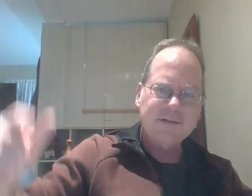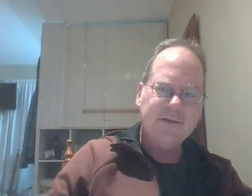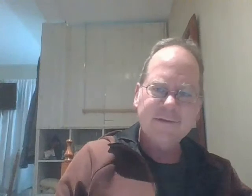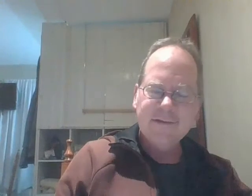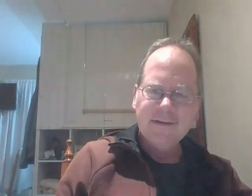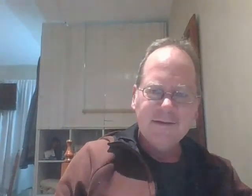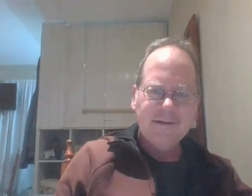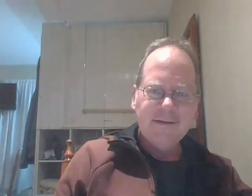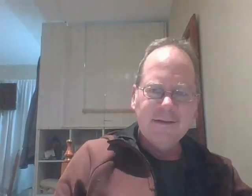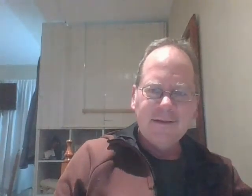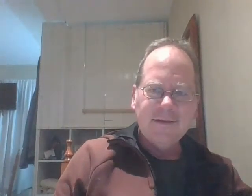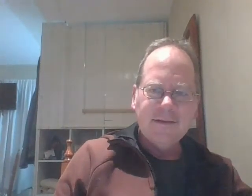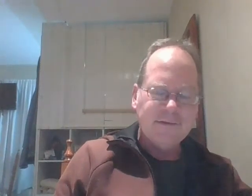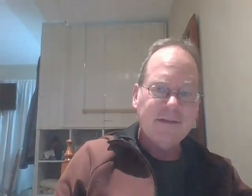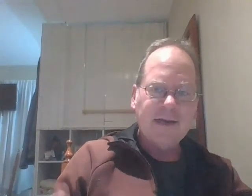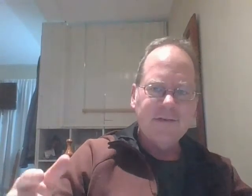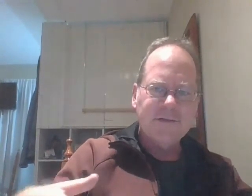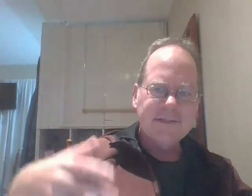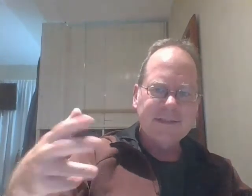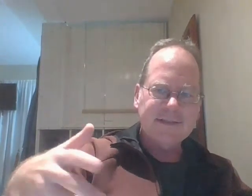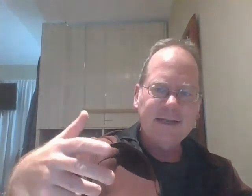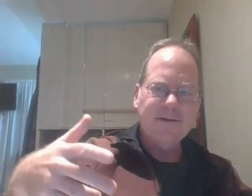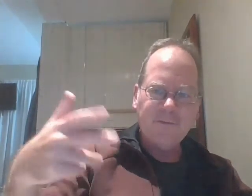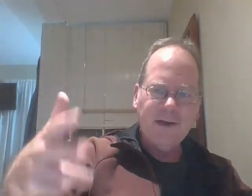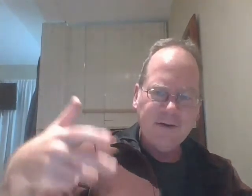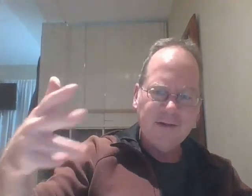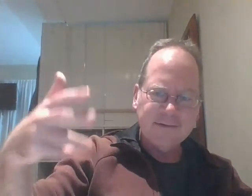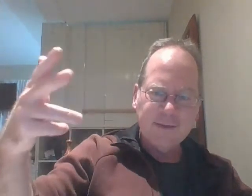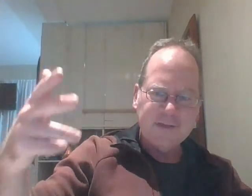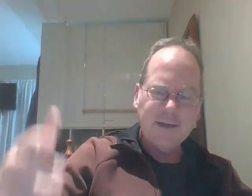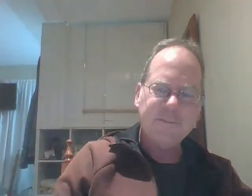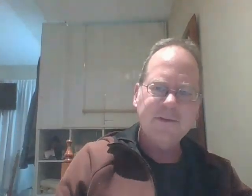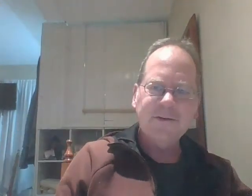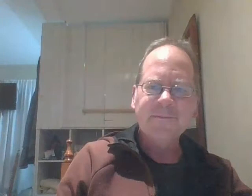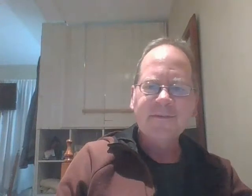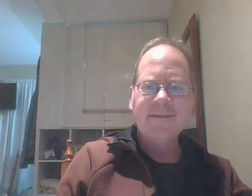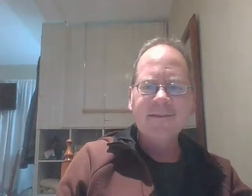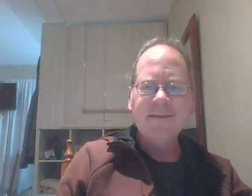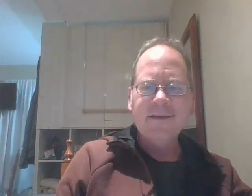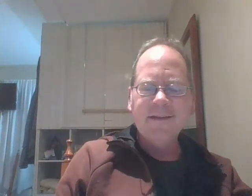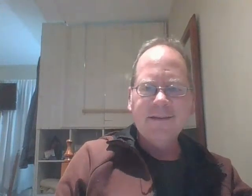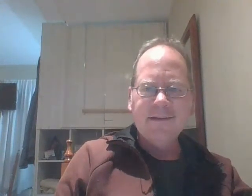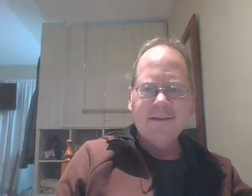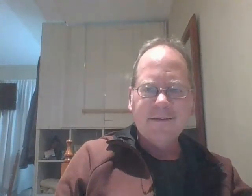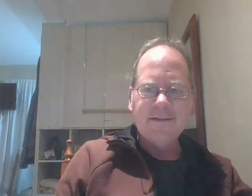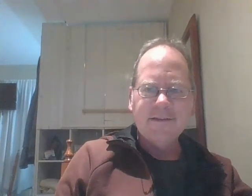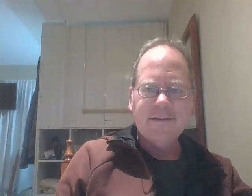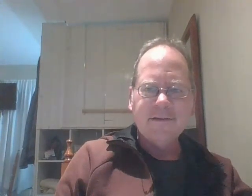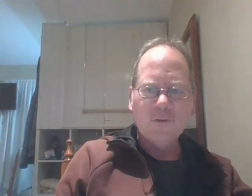it's kind of interesting exciting and frightening all at the same time so those are my